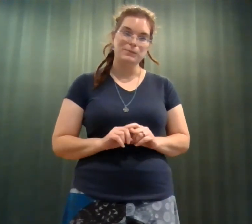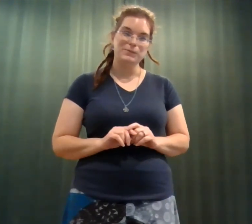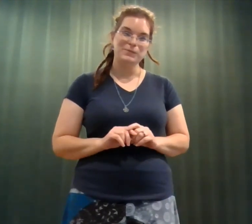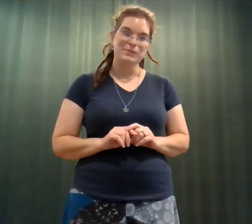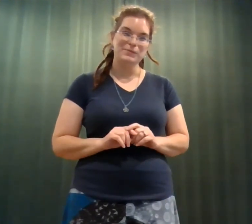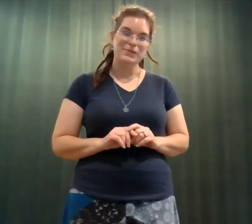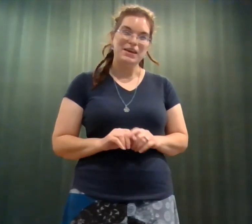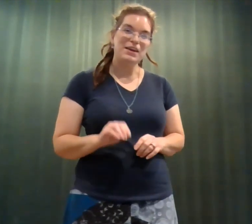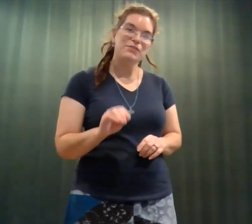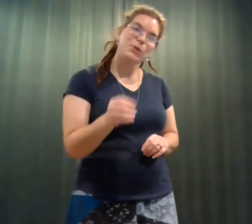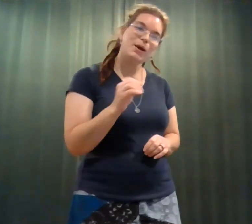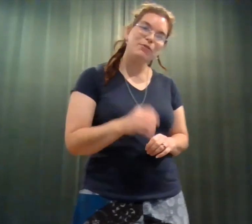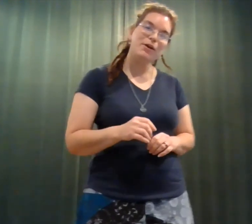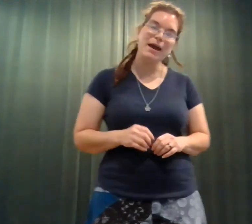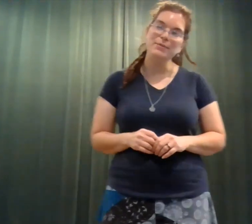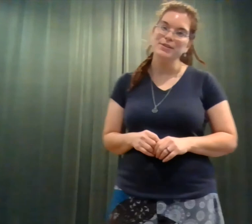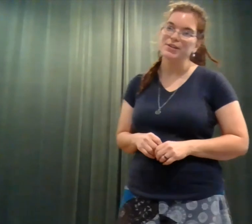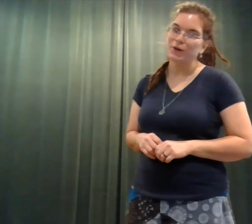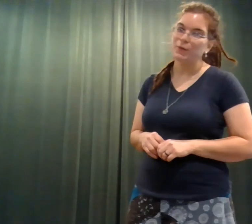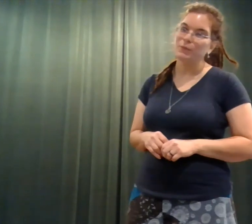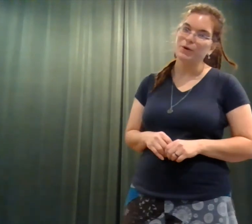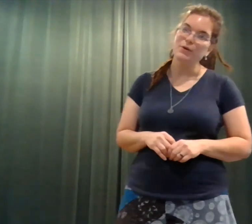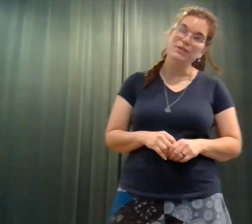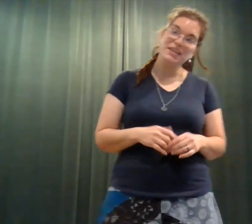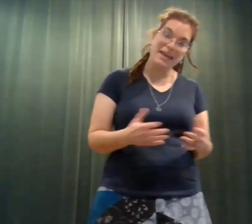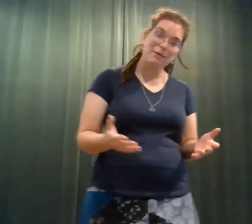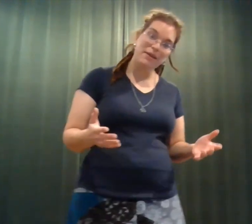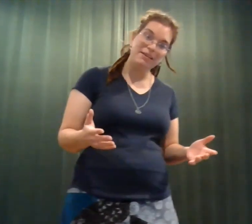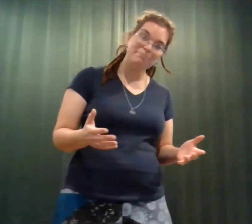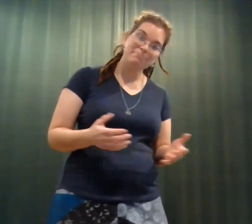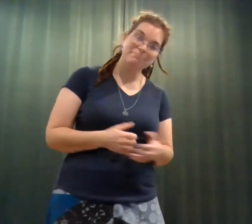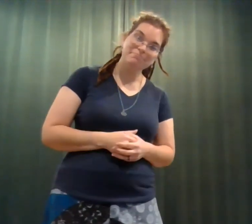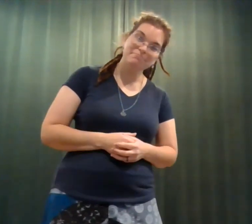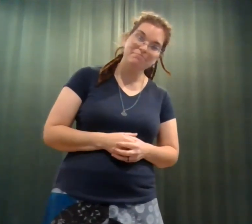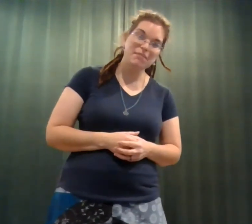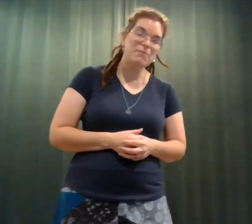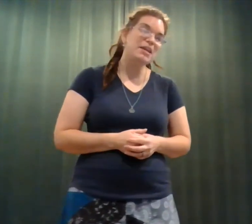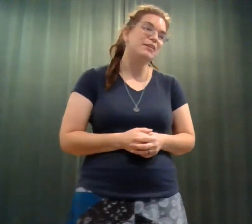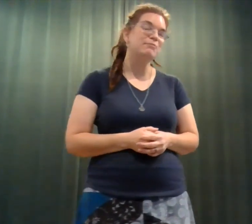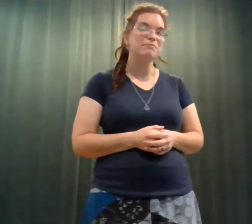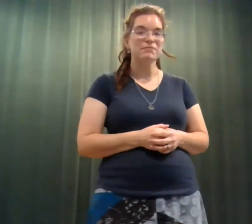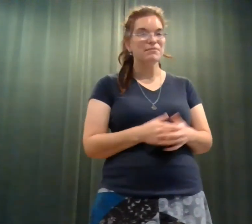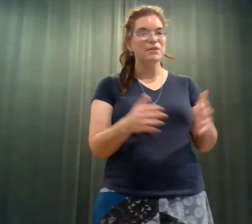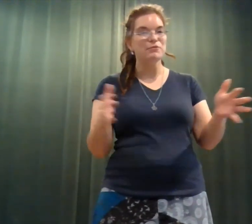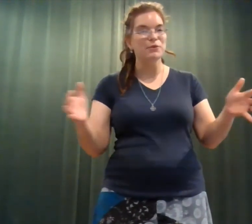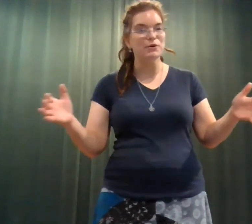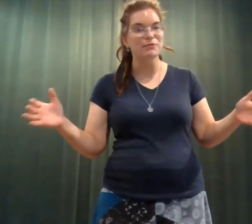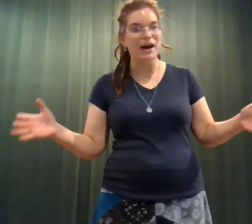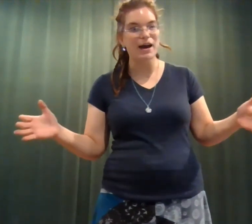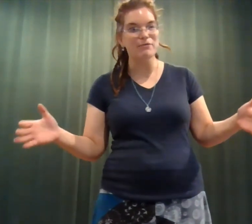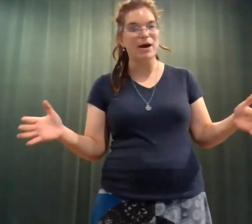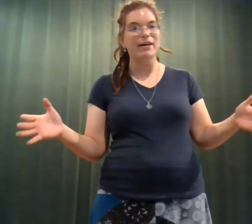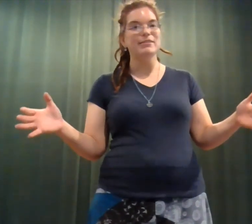So, if you ever happen to go camping, maybe in a four or five mile